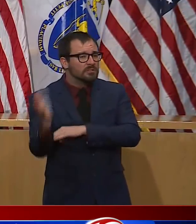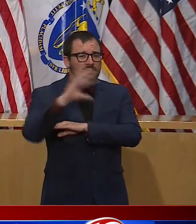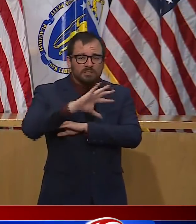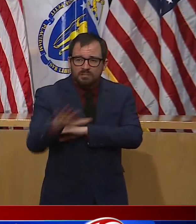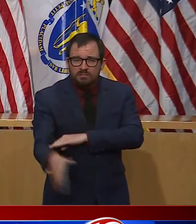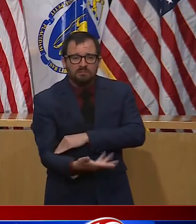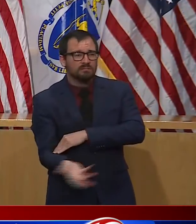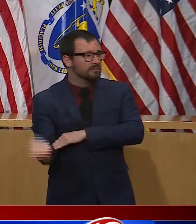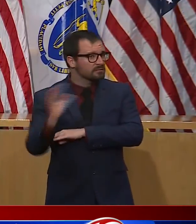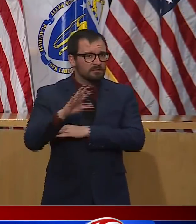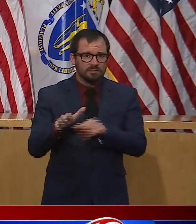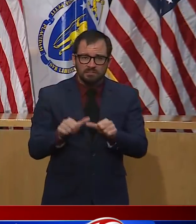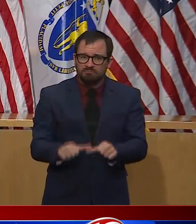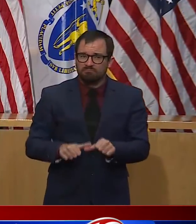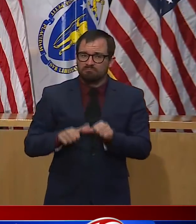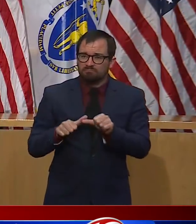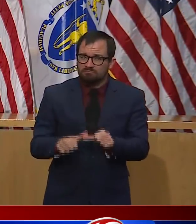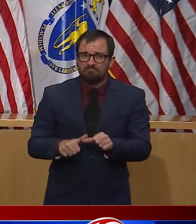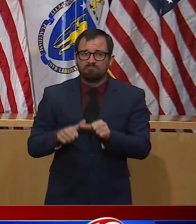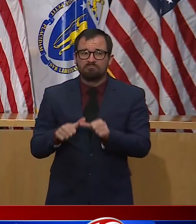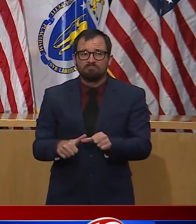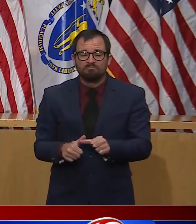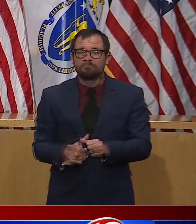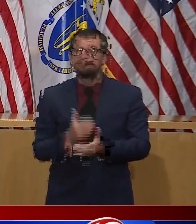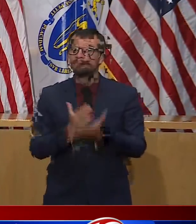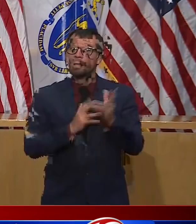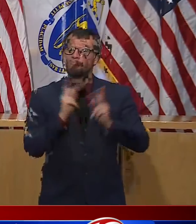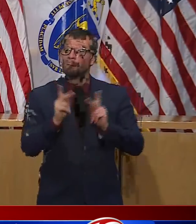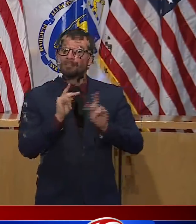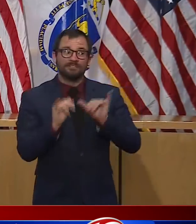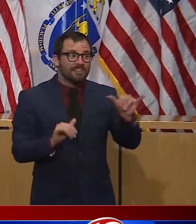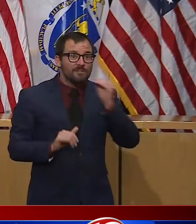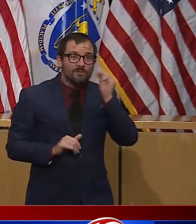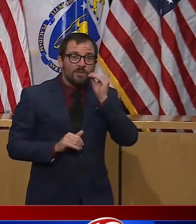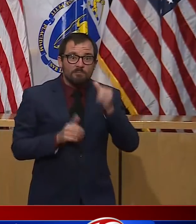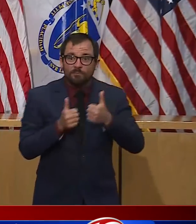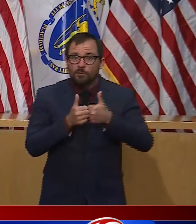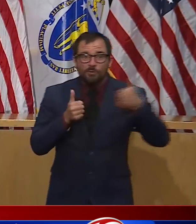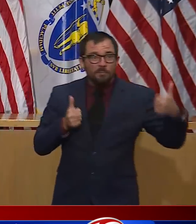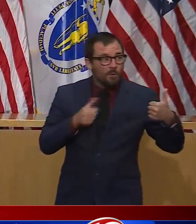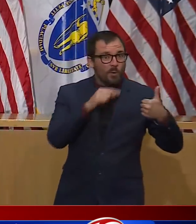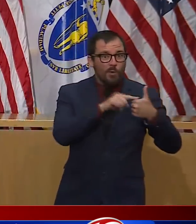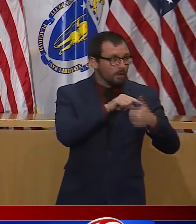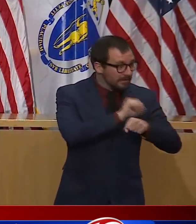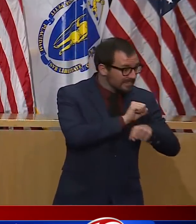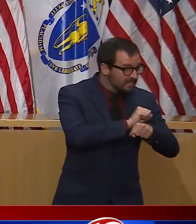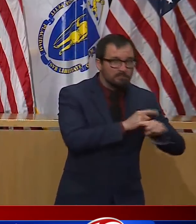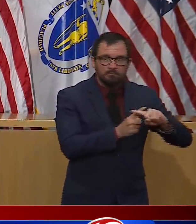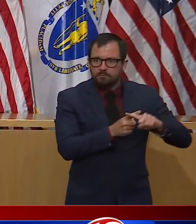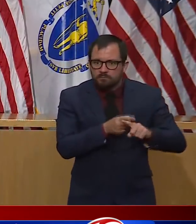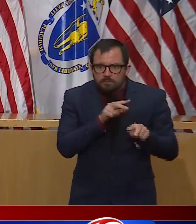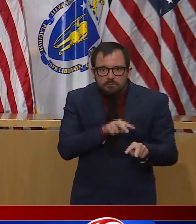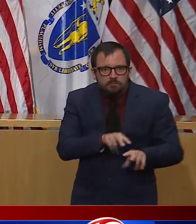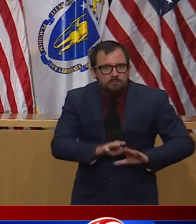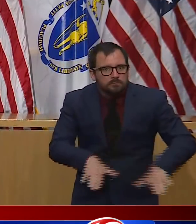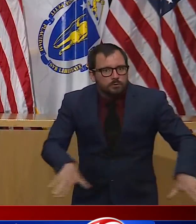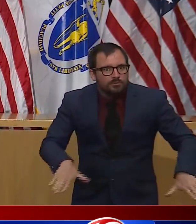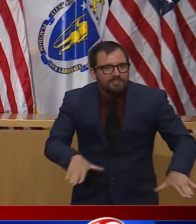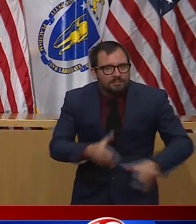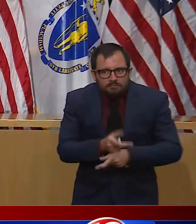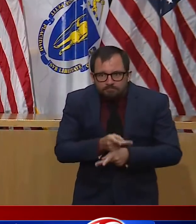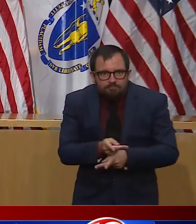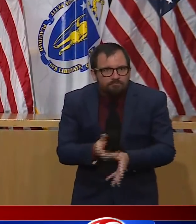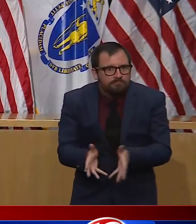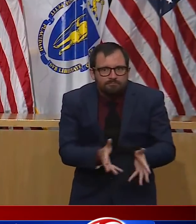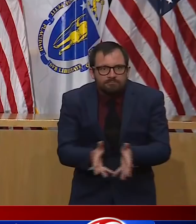There are so many examples of Massachusetts rising to this occasion and fighting back to list them all.